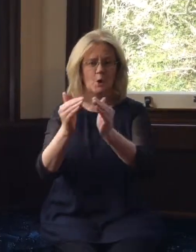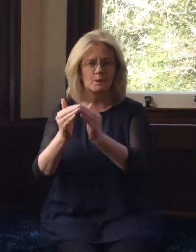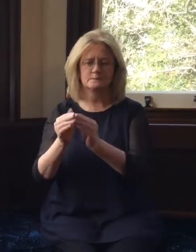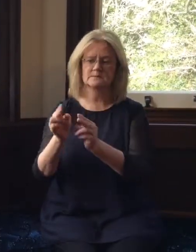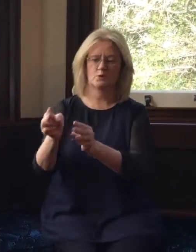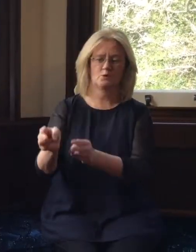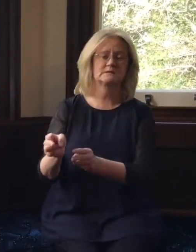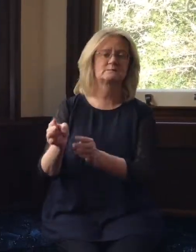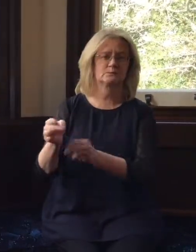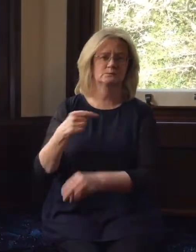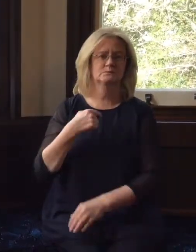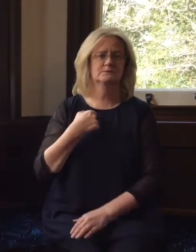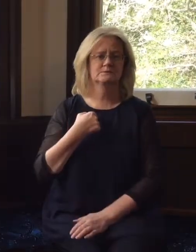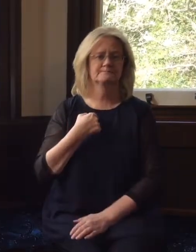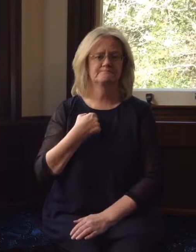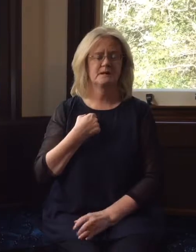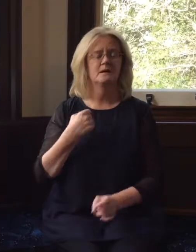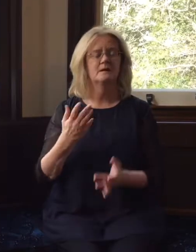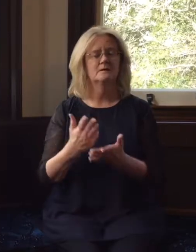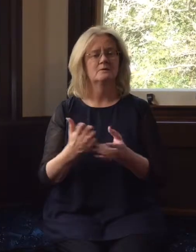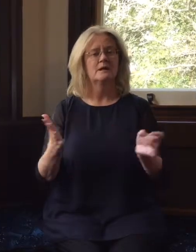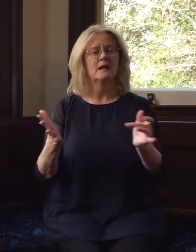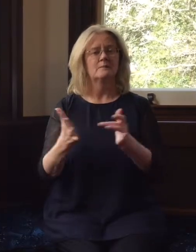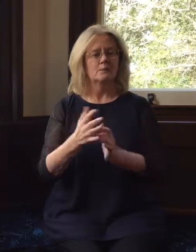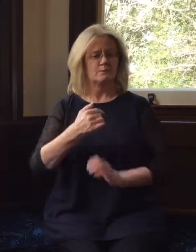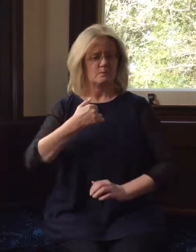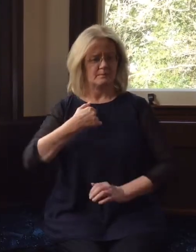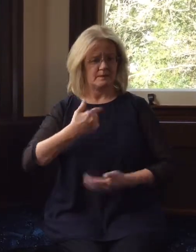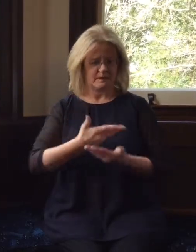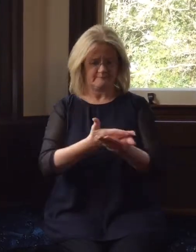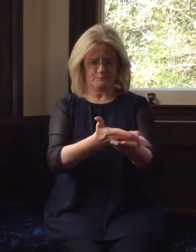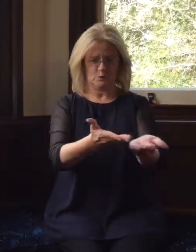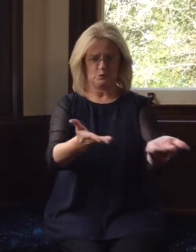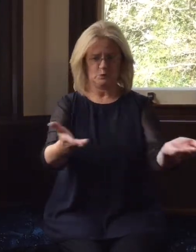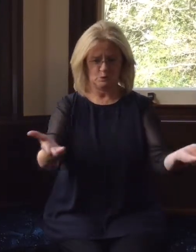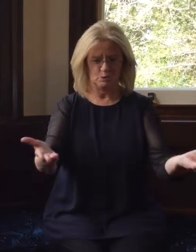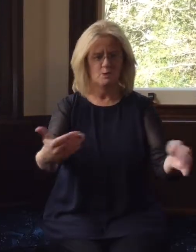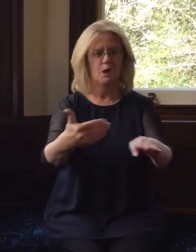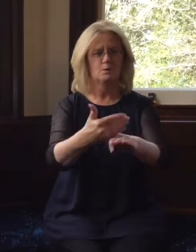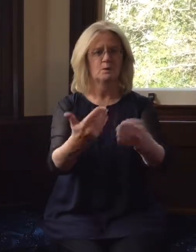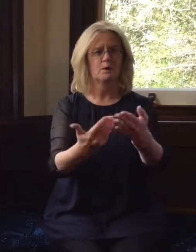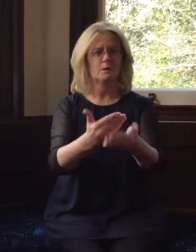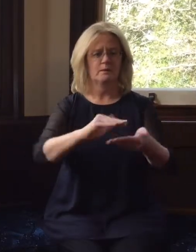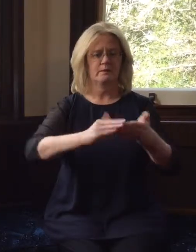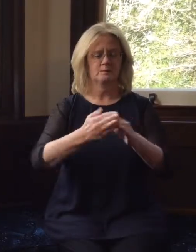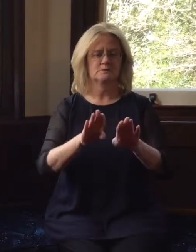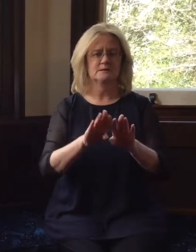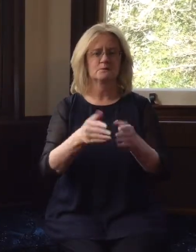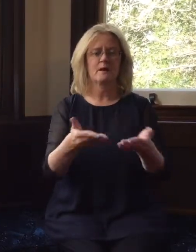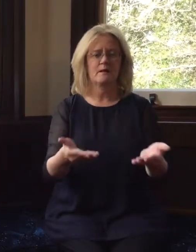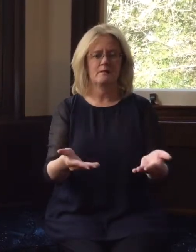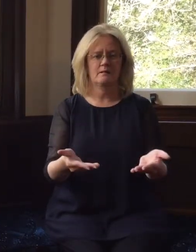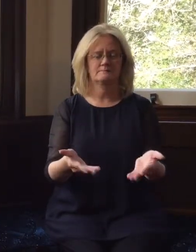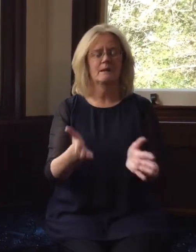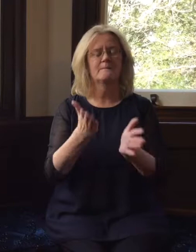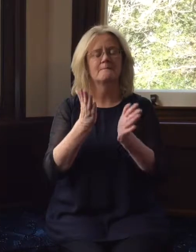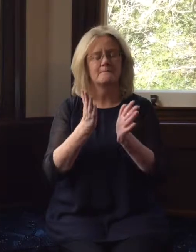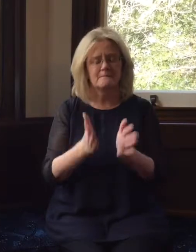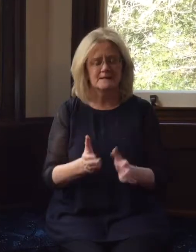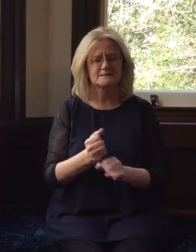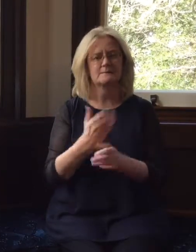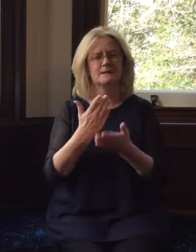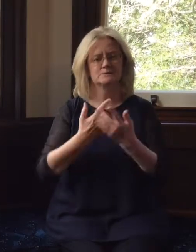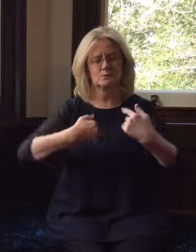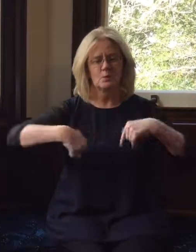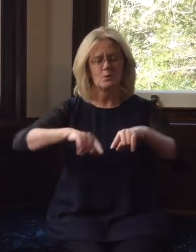very important for me and for people like you who are out there ministering in our community that we're always aware of